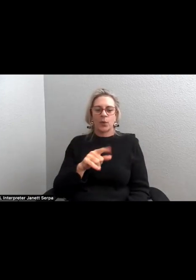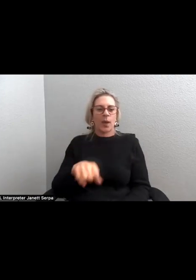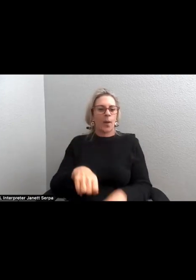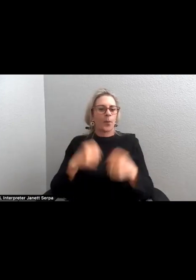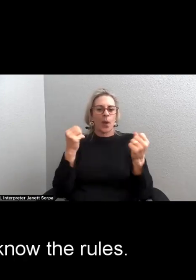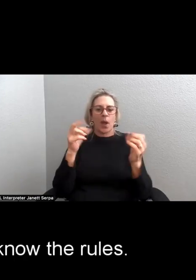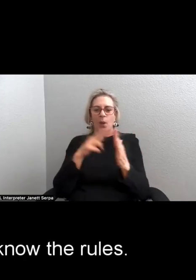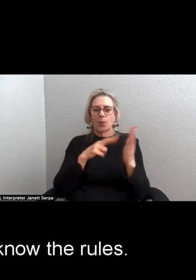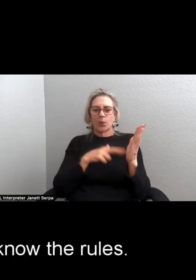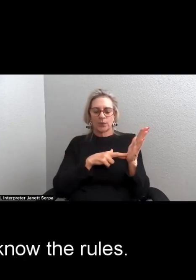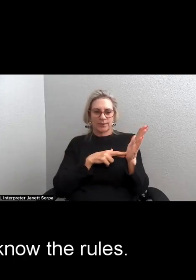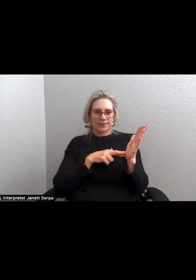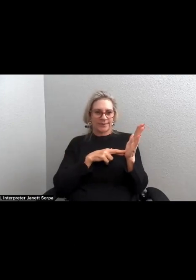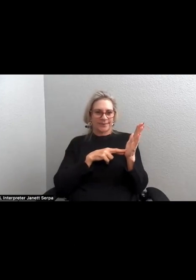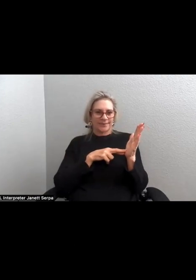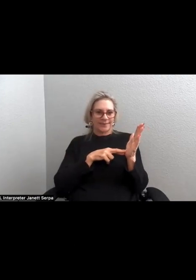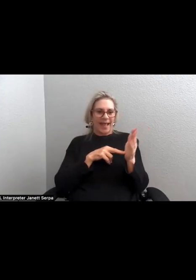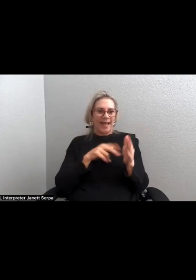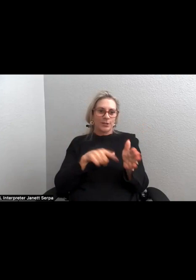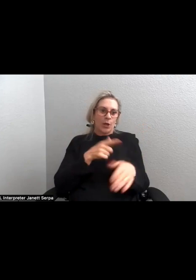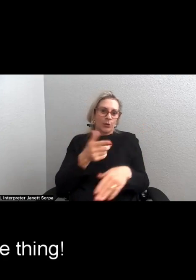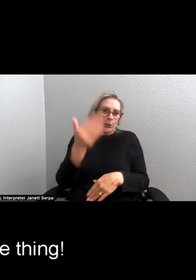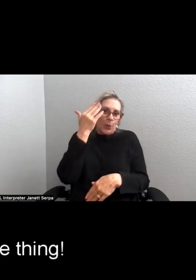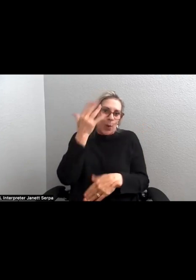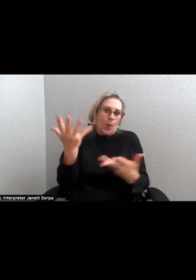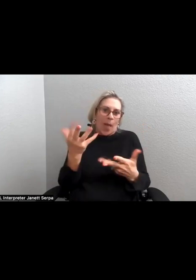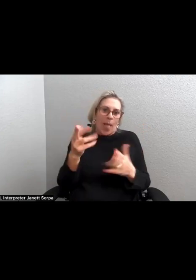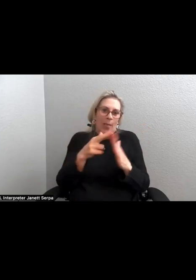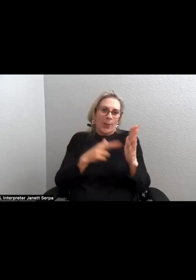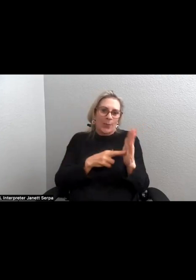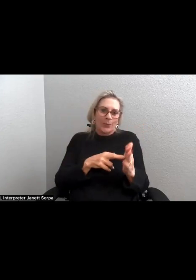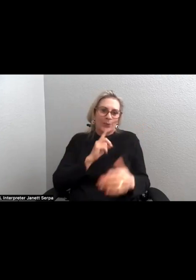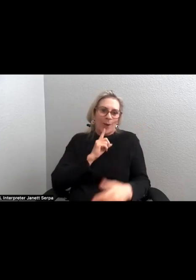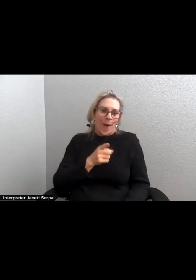as long as you know the rules. You know, that's the thing.